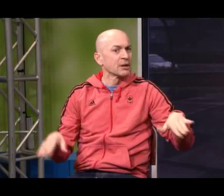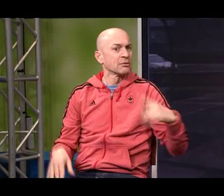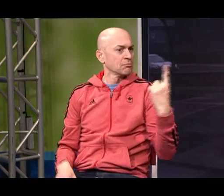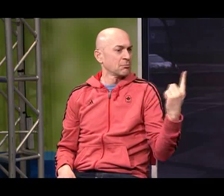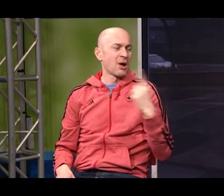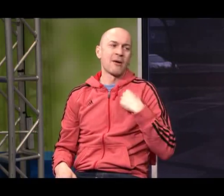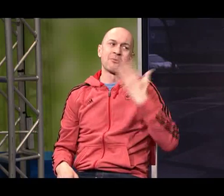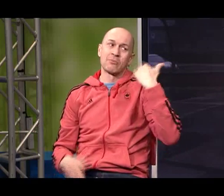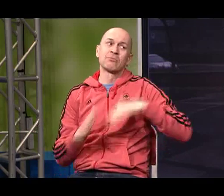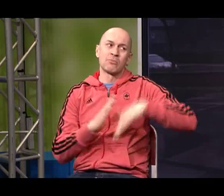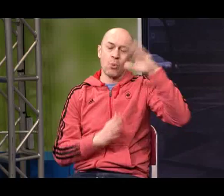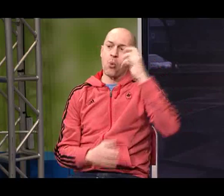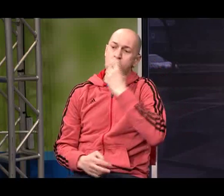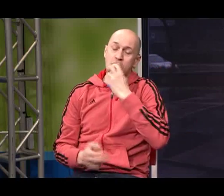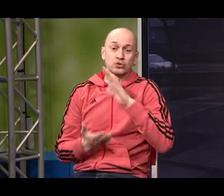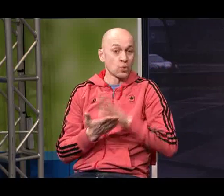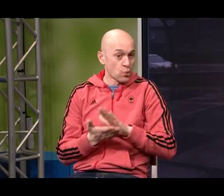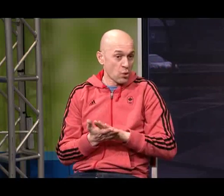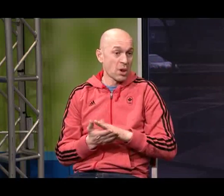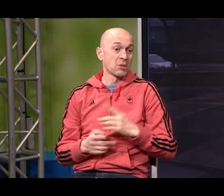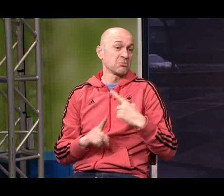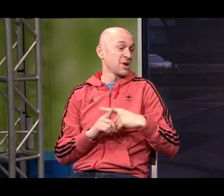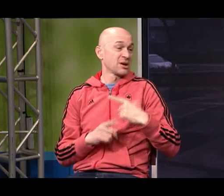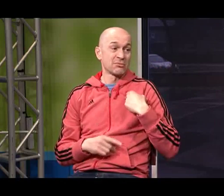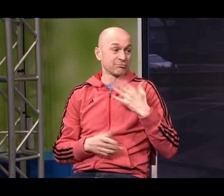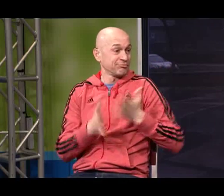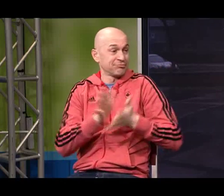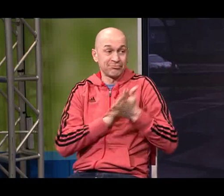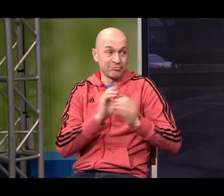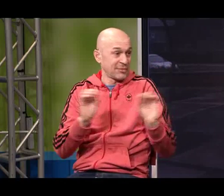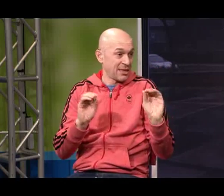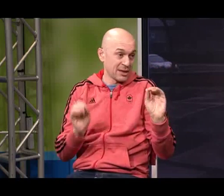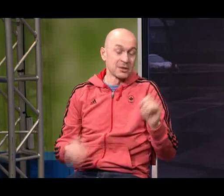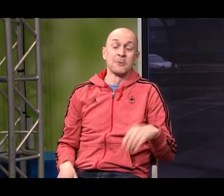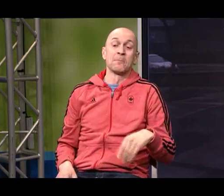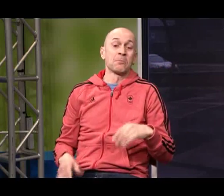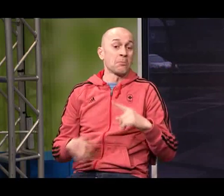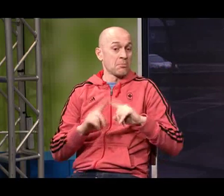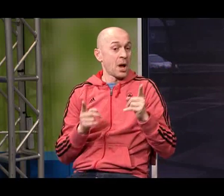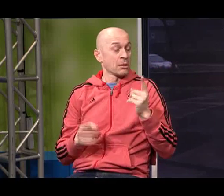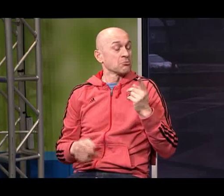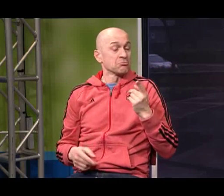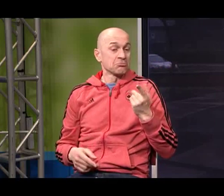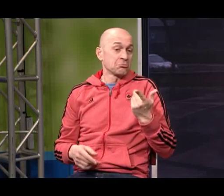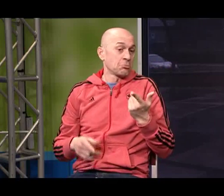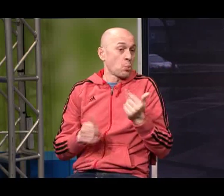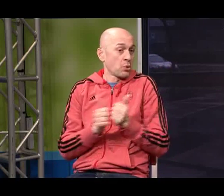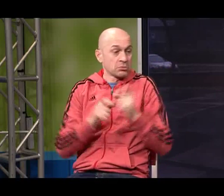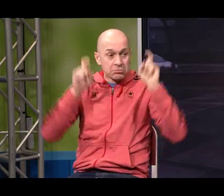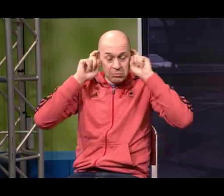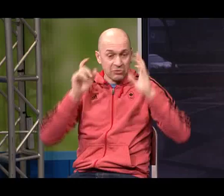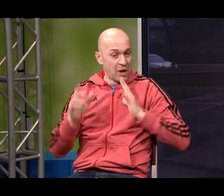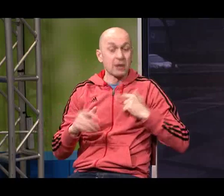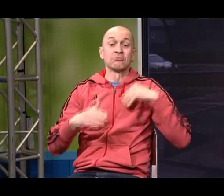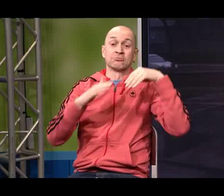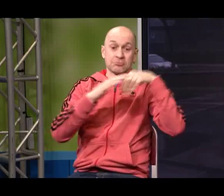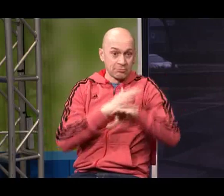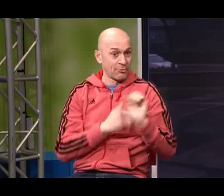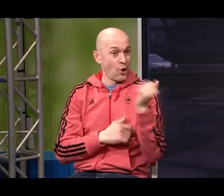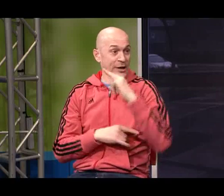specialized in training children I did attend a school where I was learning how to speak not using sign language I